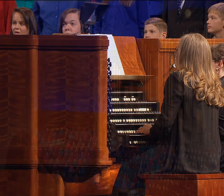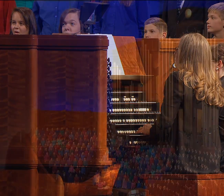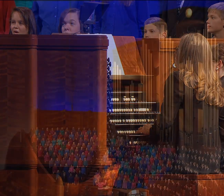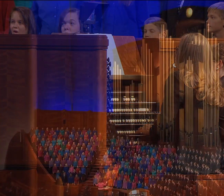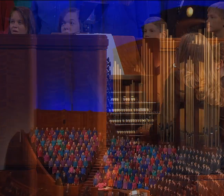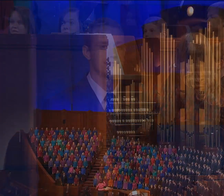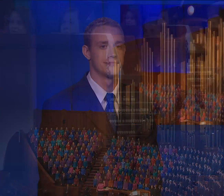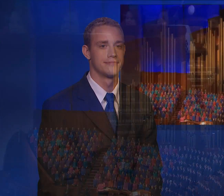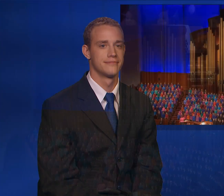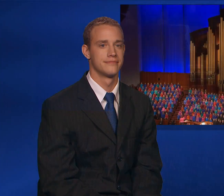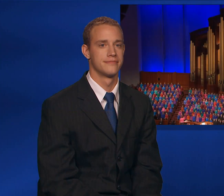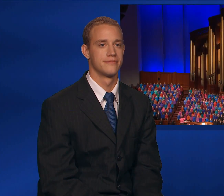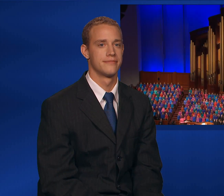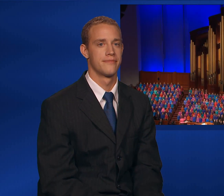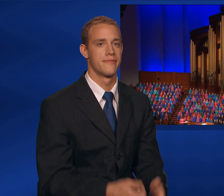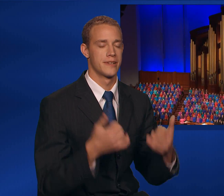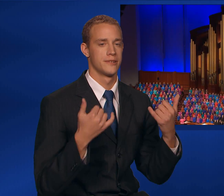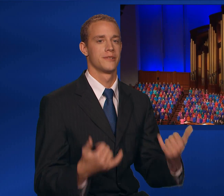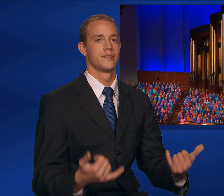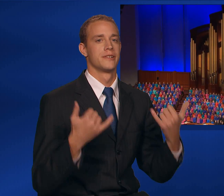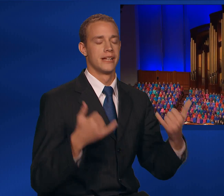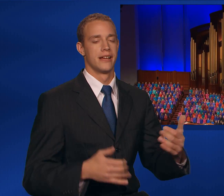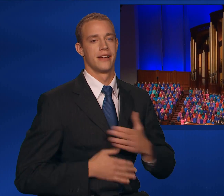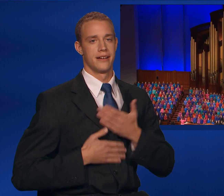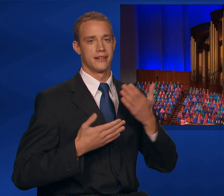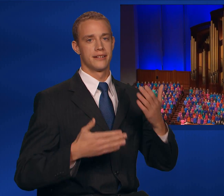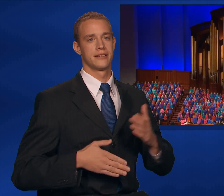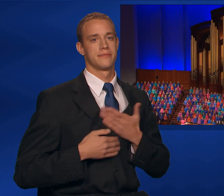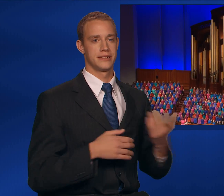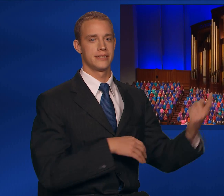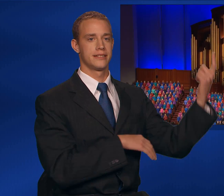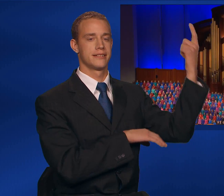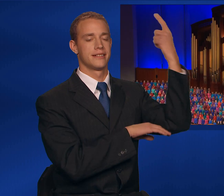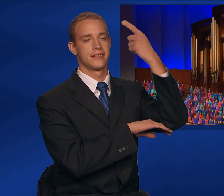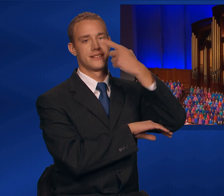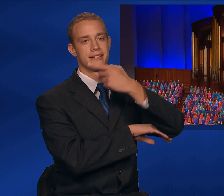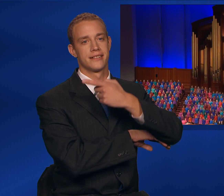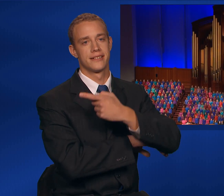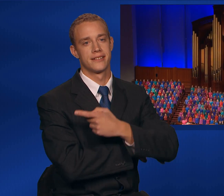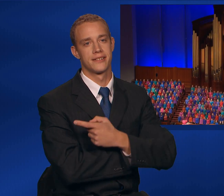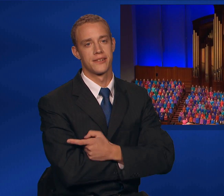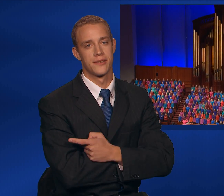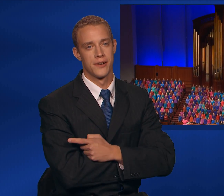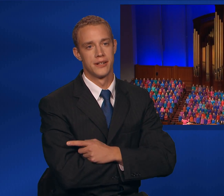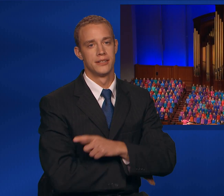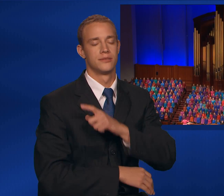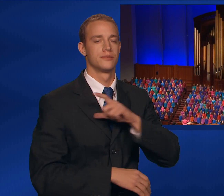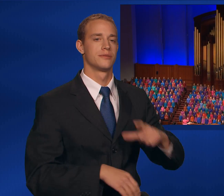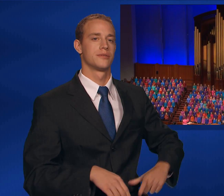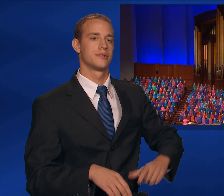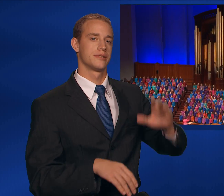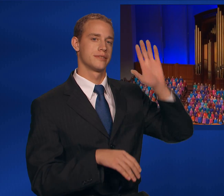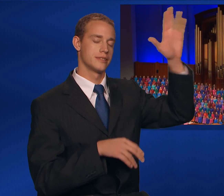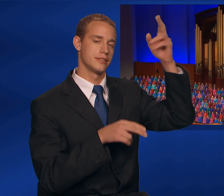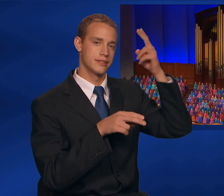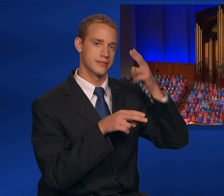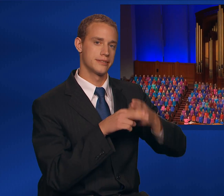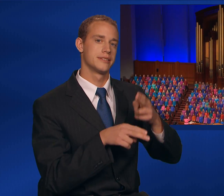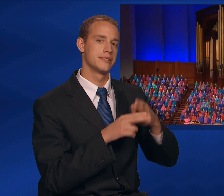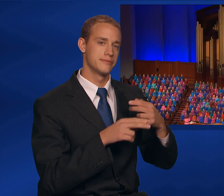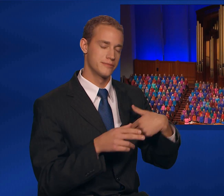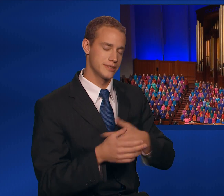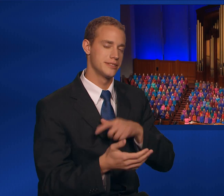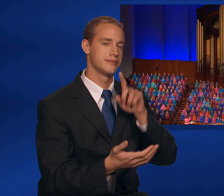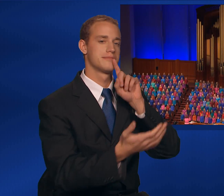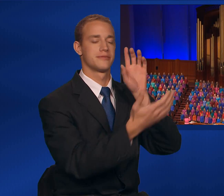On this day of joy and gladness, Lord, we praise